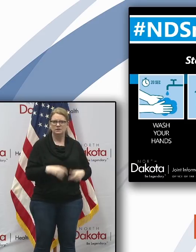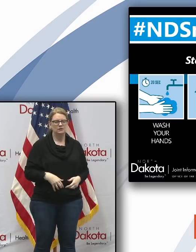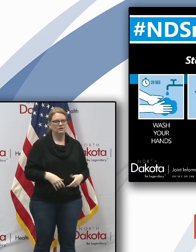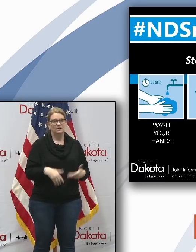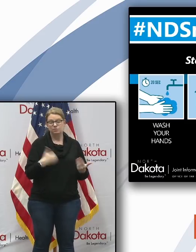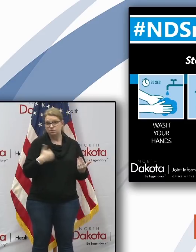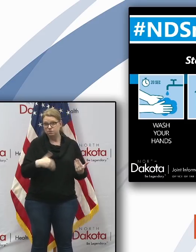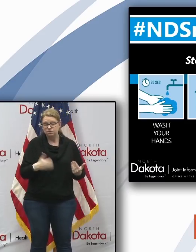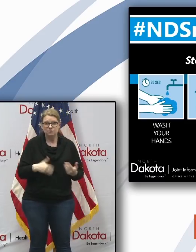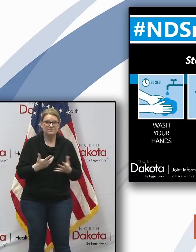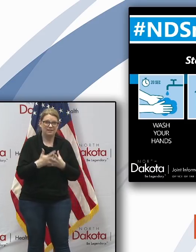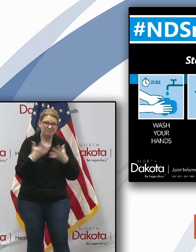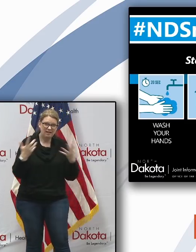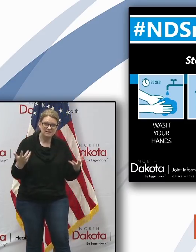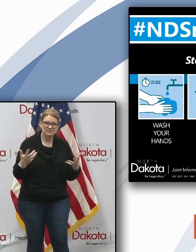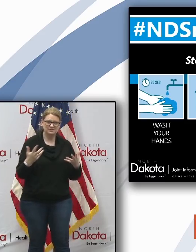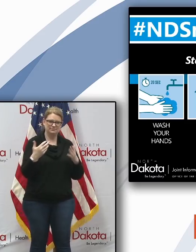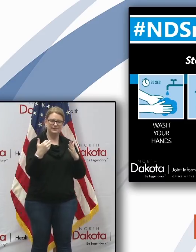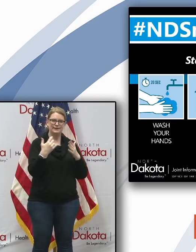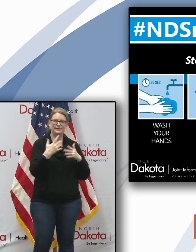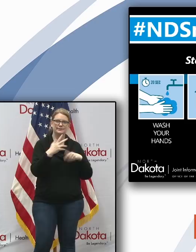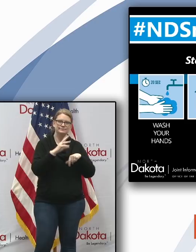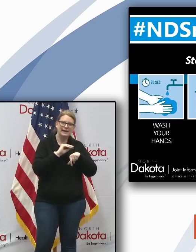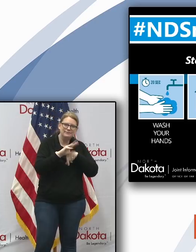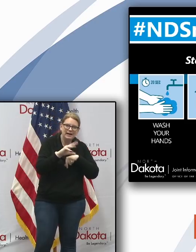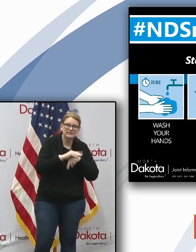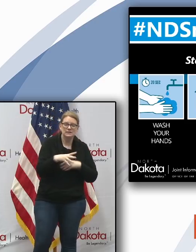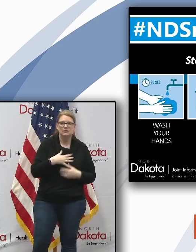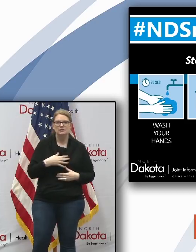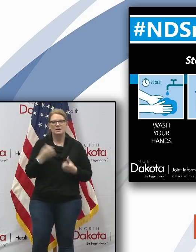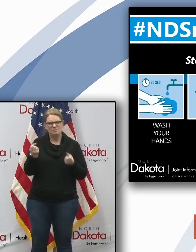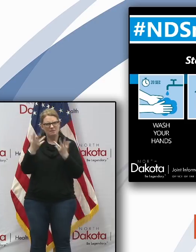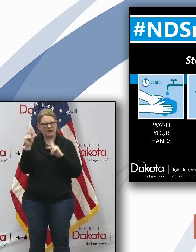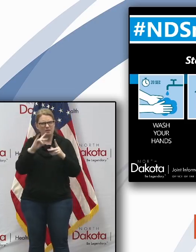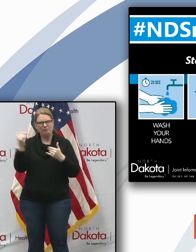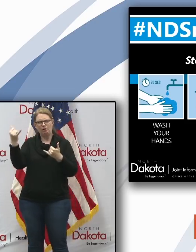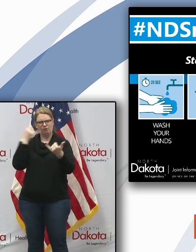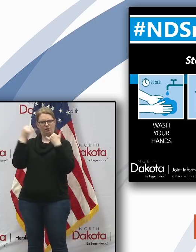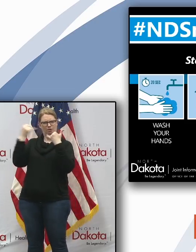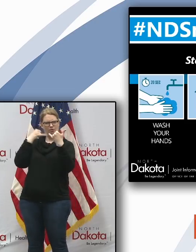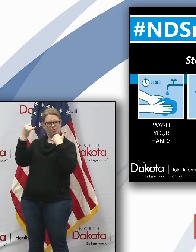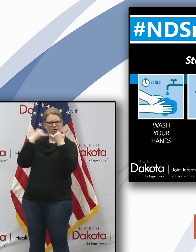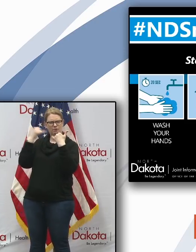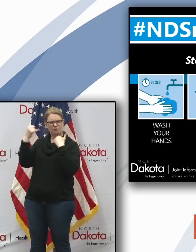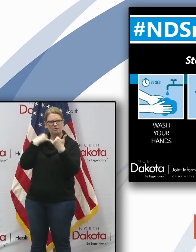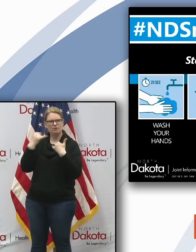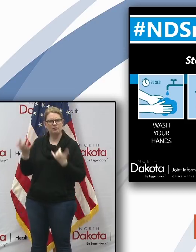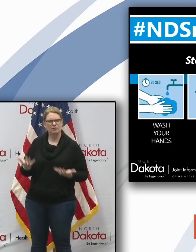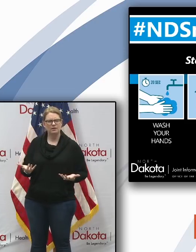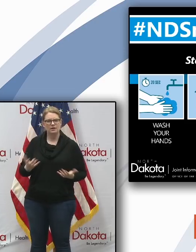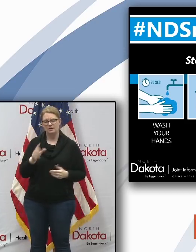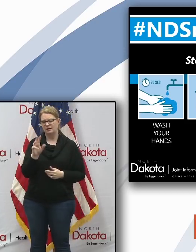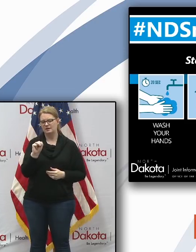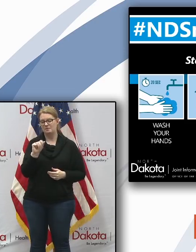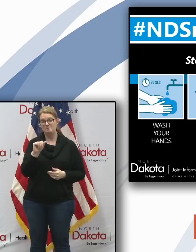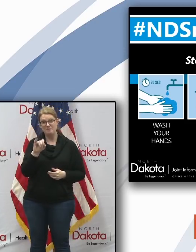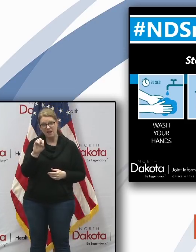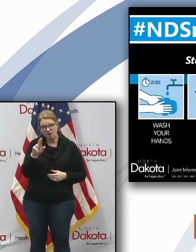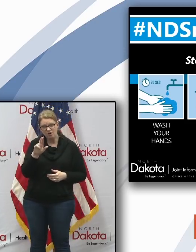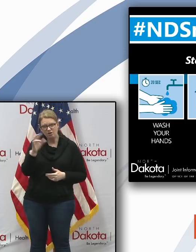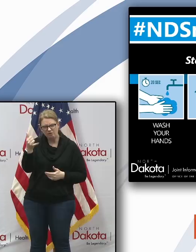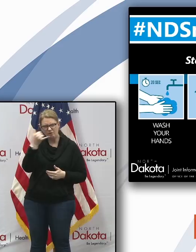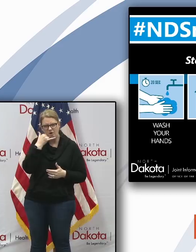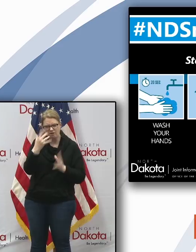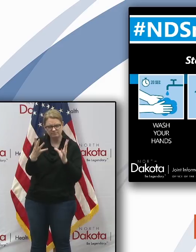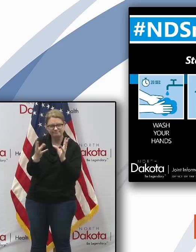of advice out there to follow but keep hearing uh from calls that we're having uh we had on a you know mayor calls again today